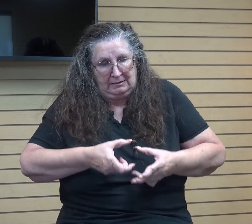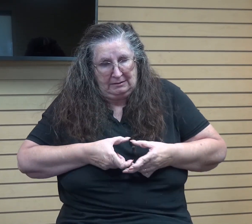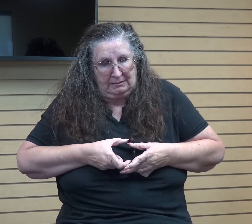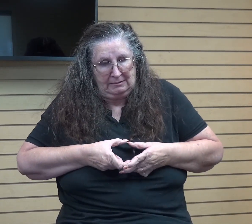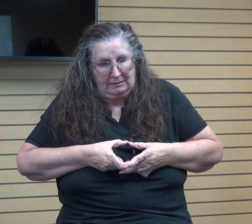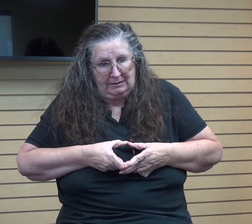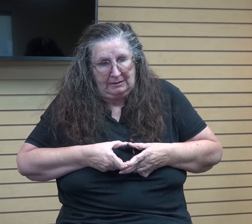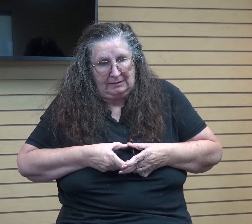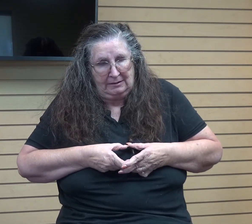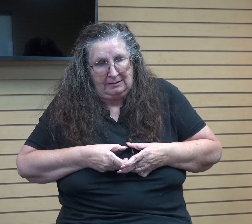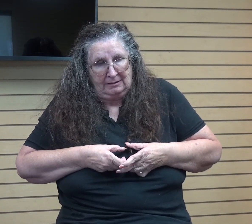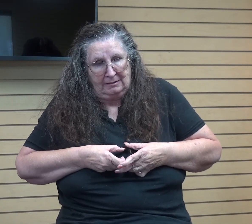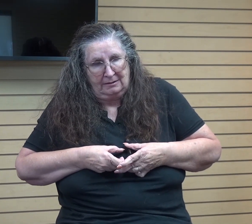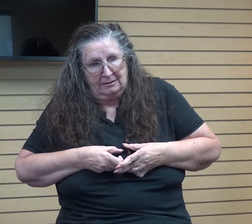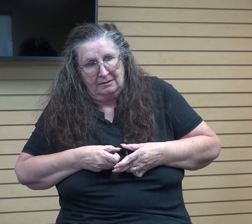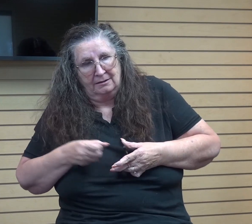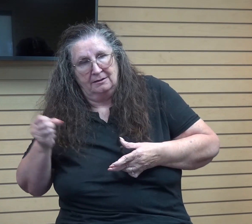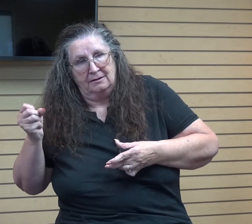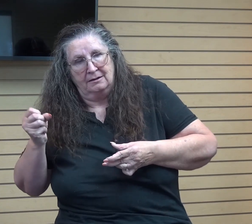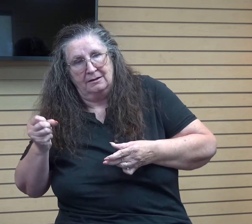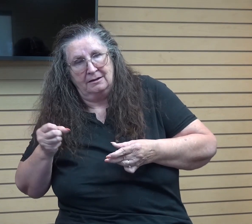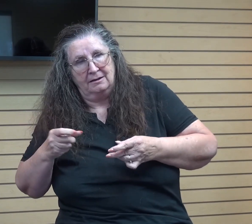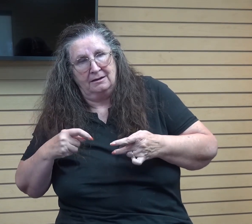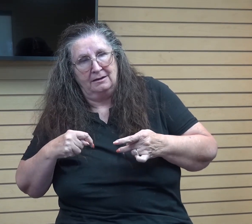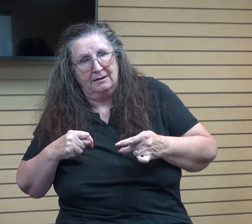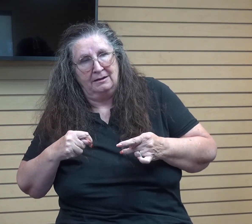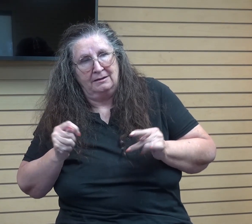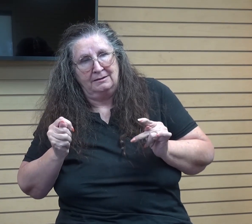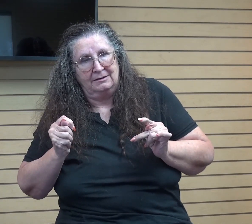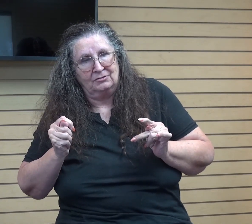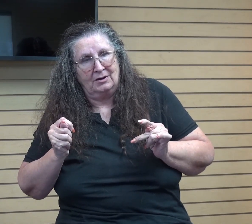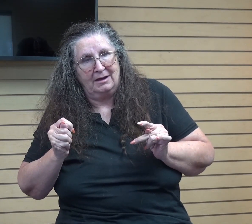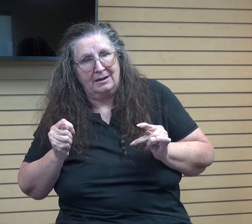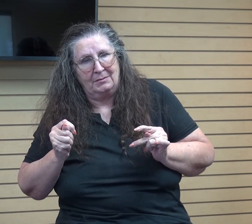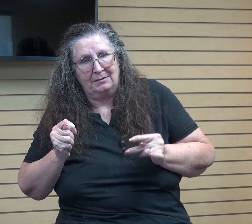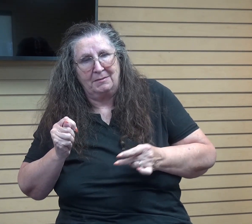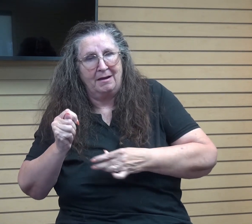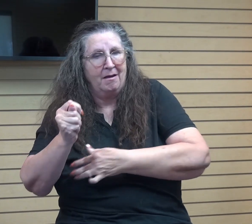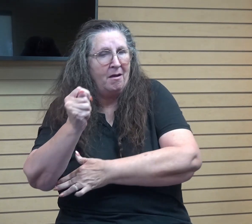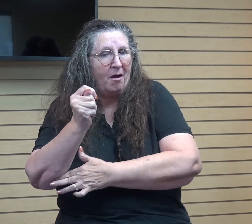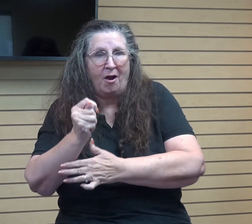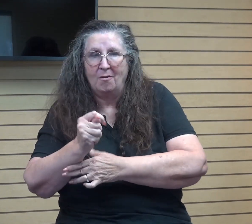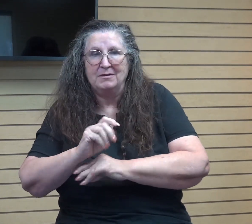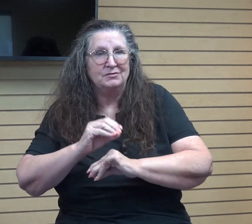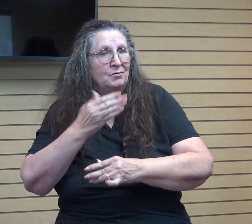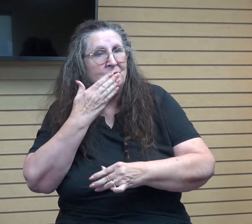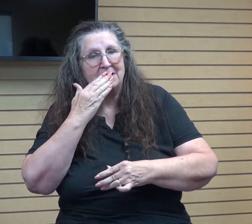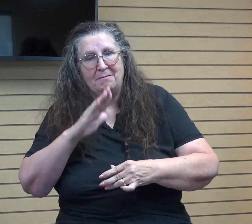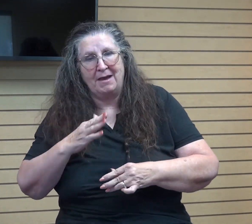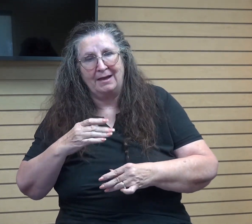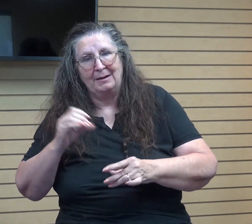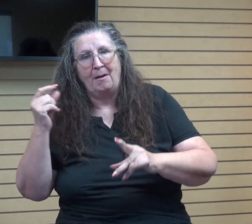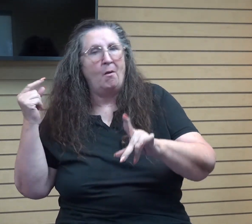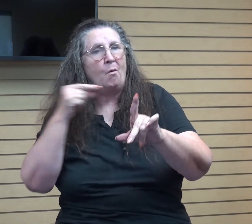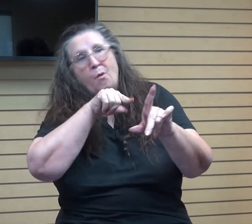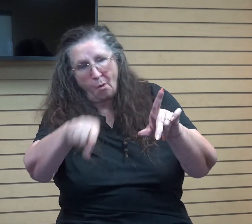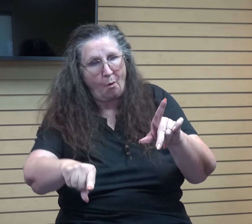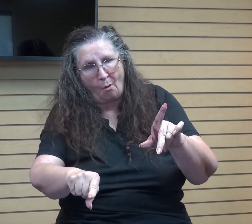just chuck it, try it, but I have a horrible arm and I completely miss. I miss it by far,